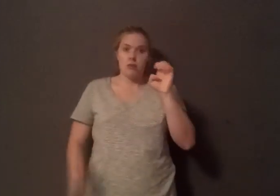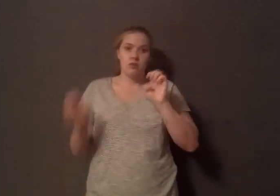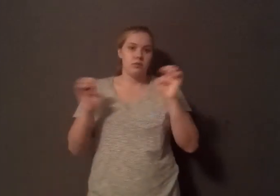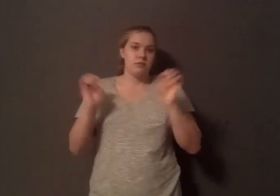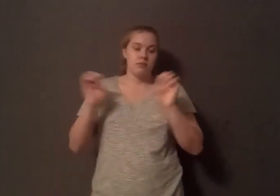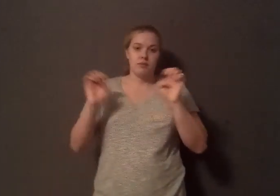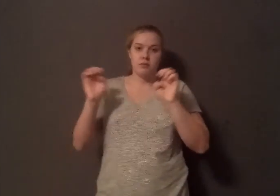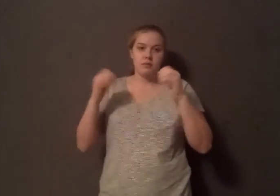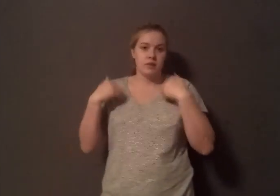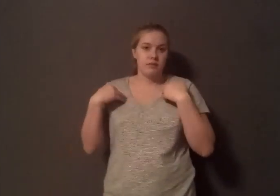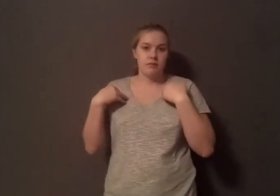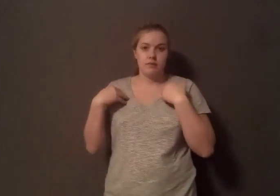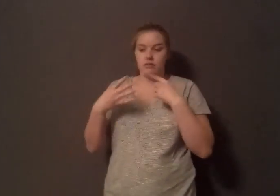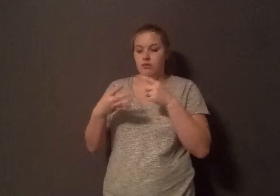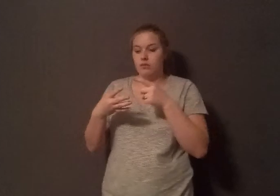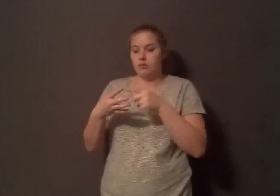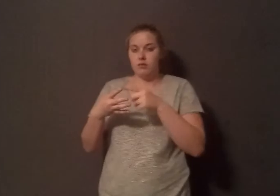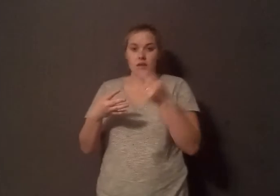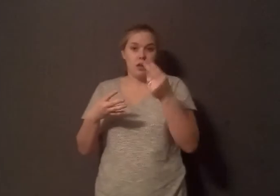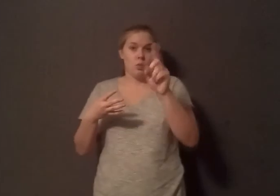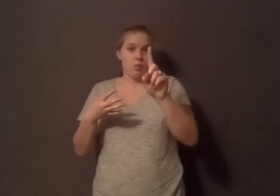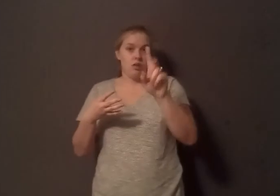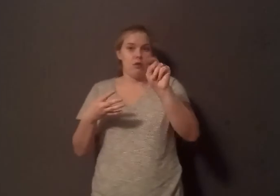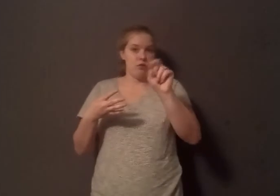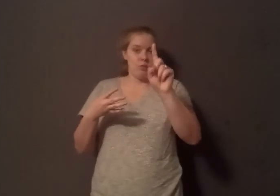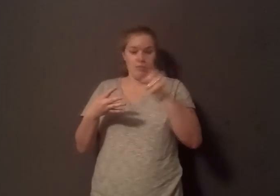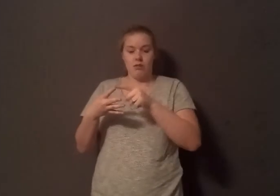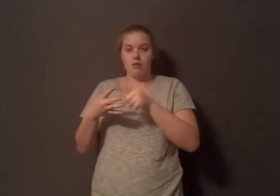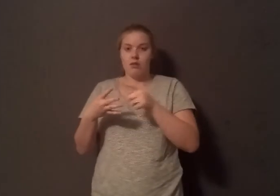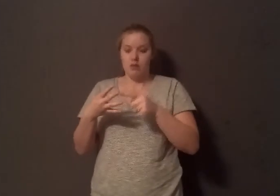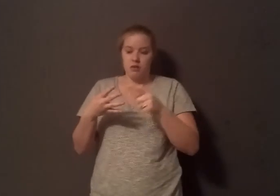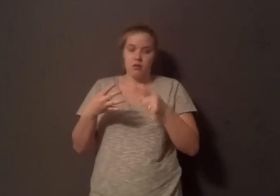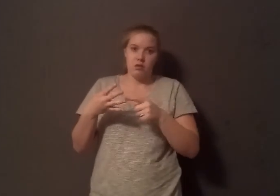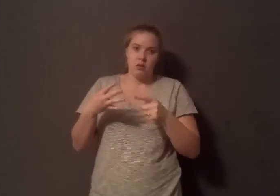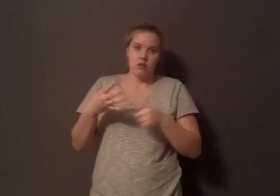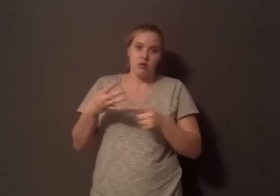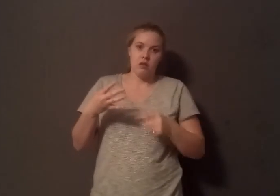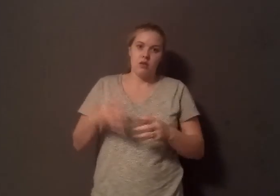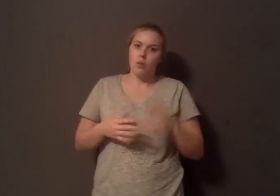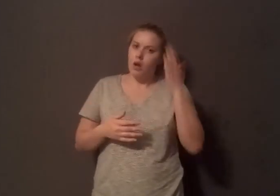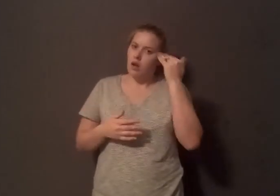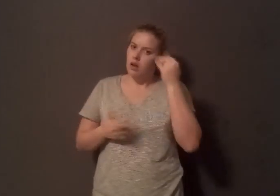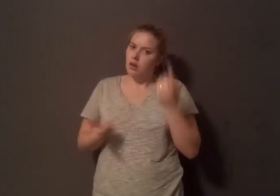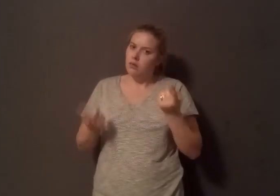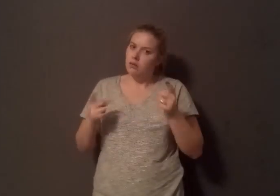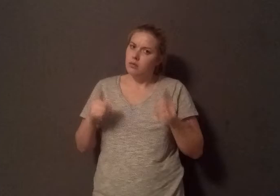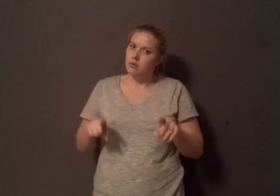bouts of swine flu or H1N1 as they prefer to refer to it. That particular swine flu incident was originated on a farm